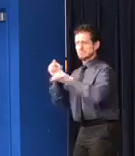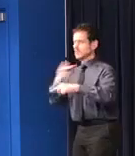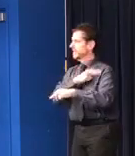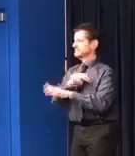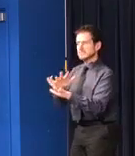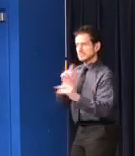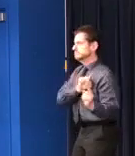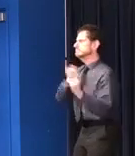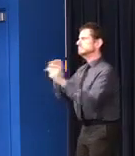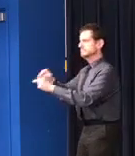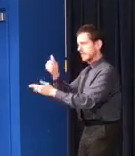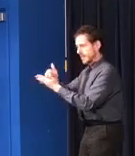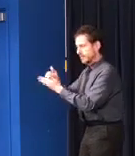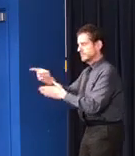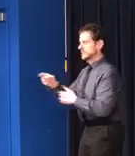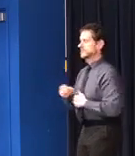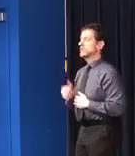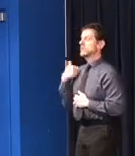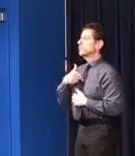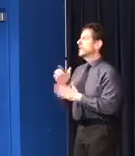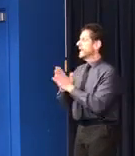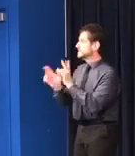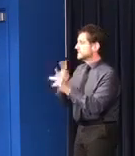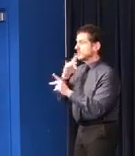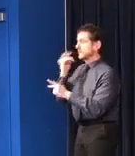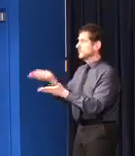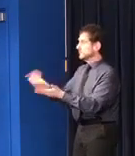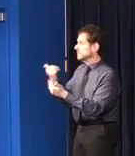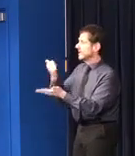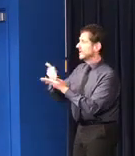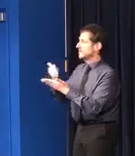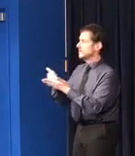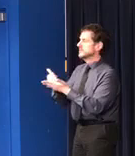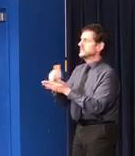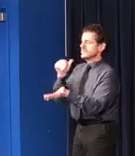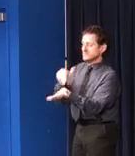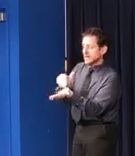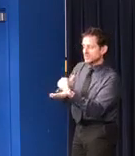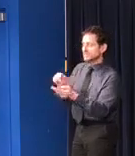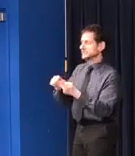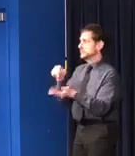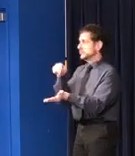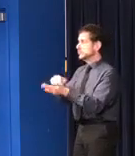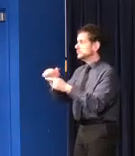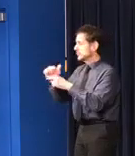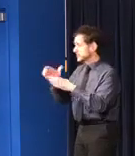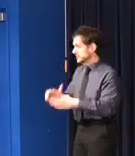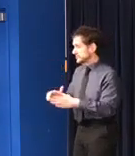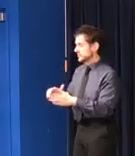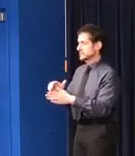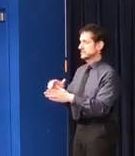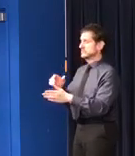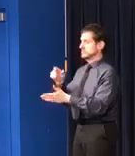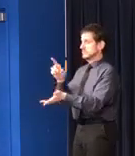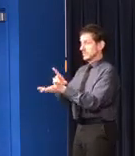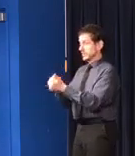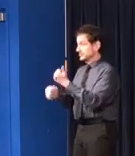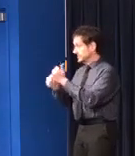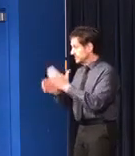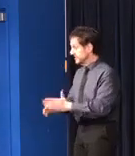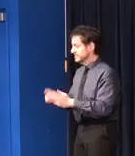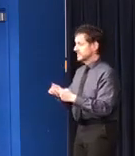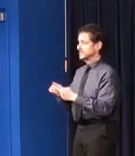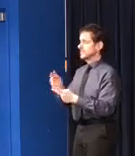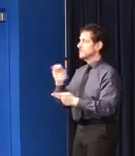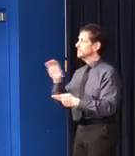providers who are able to join the response. Physicians, nurse practitioners, physician assistants, medics,